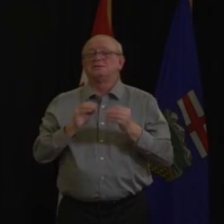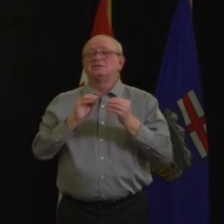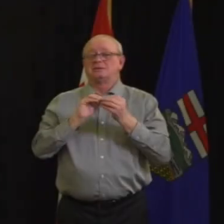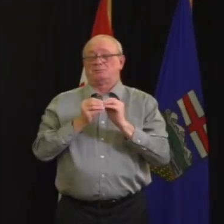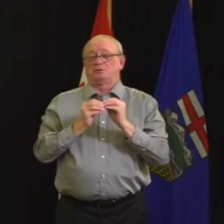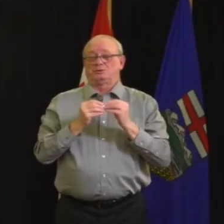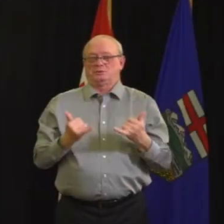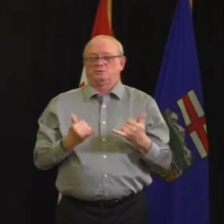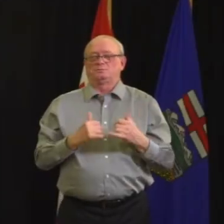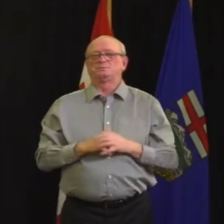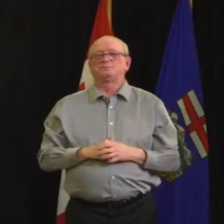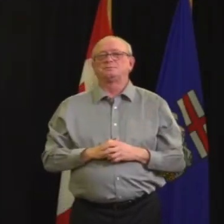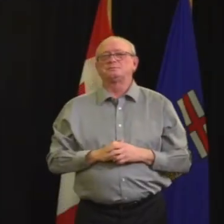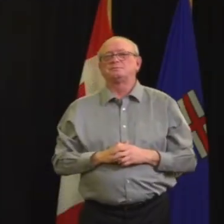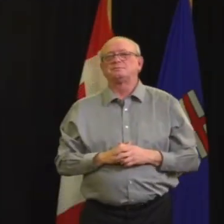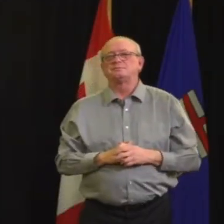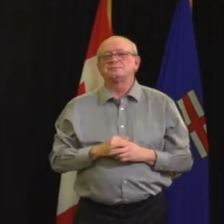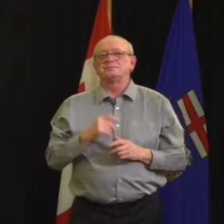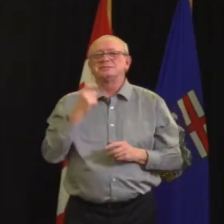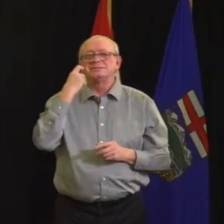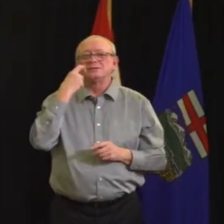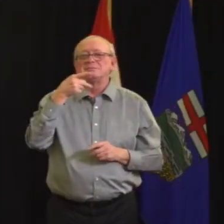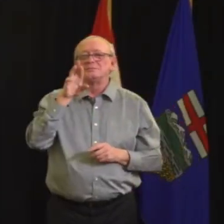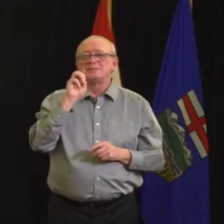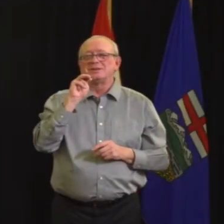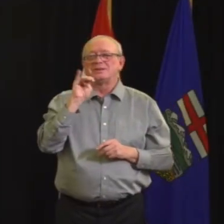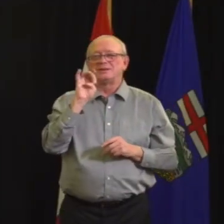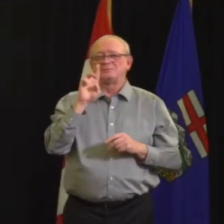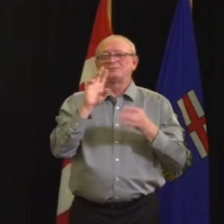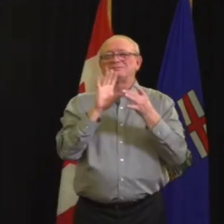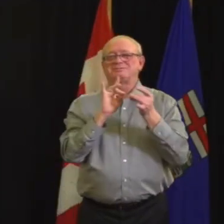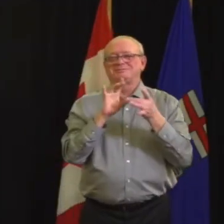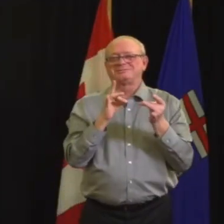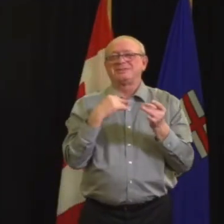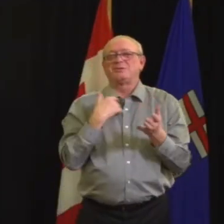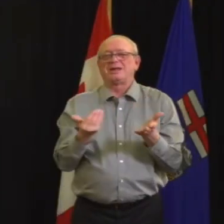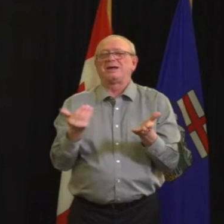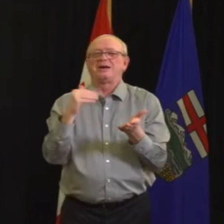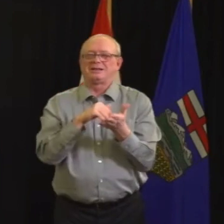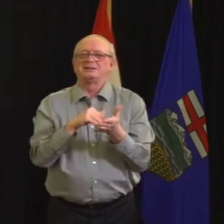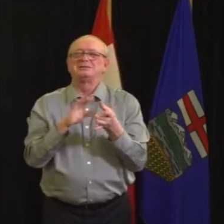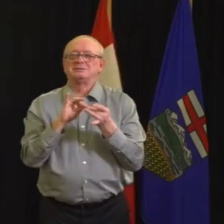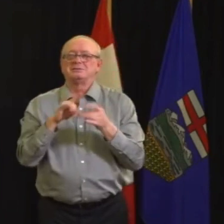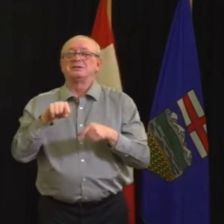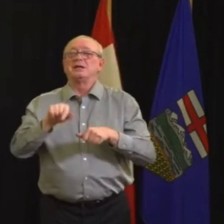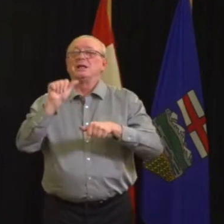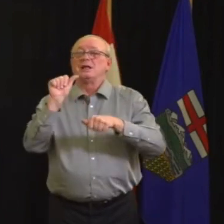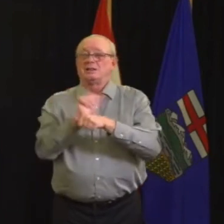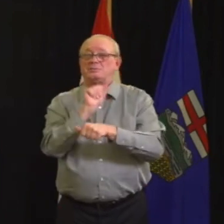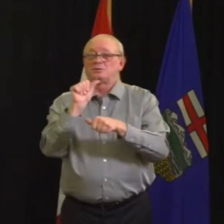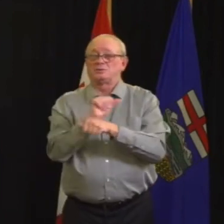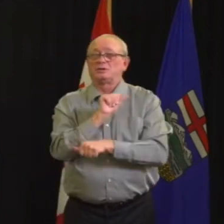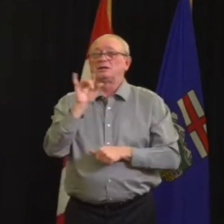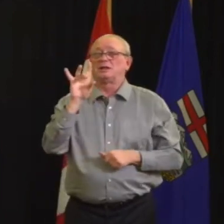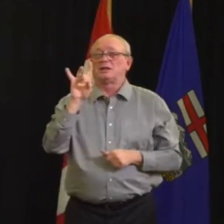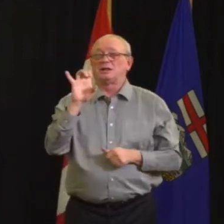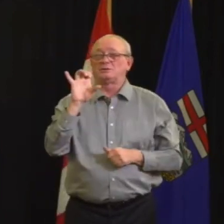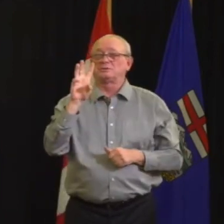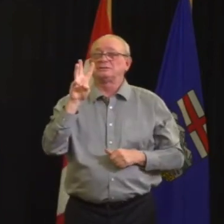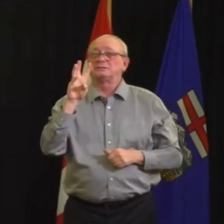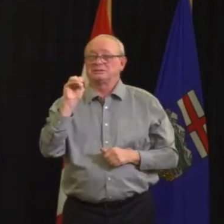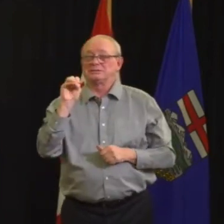We have identified 860 new cases of COVID-19 in Alberta, which raises our active case number to 8